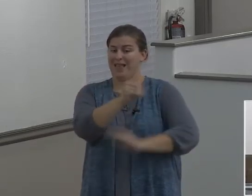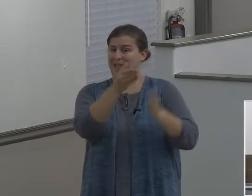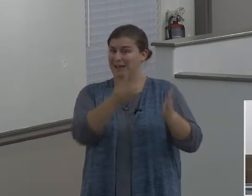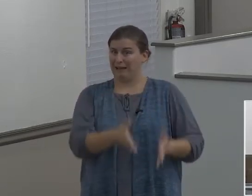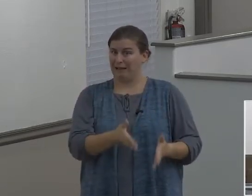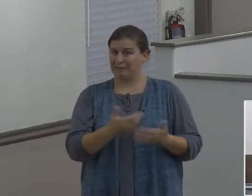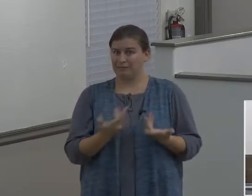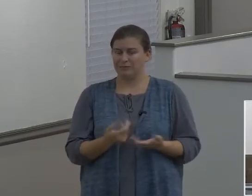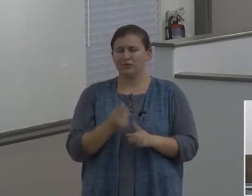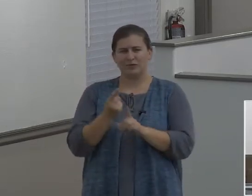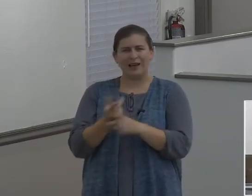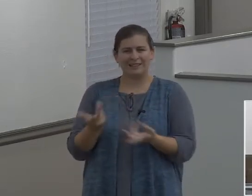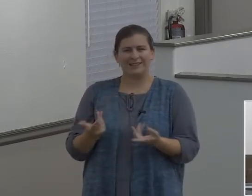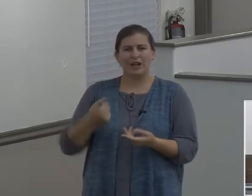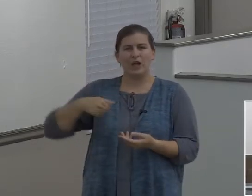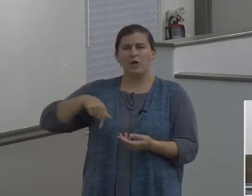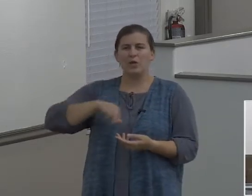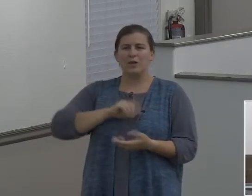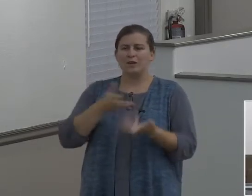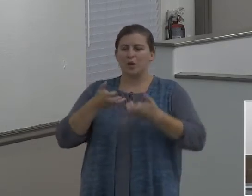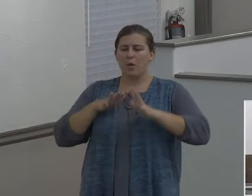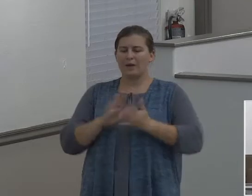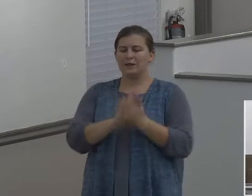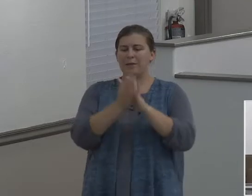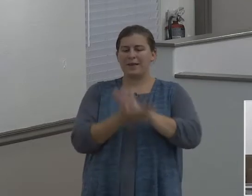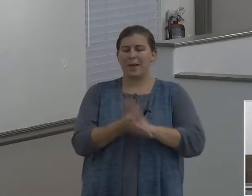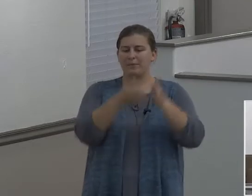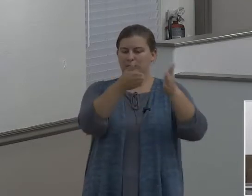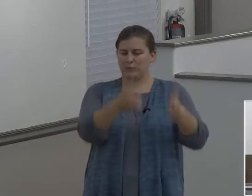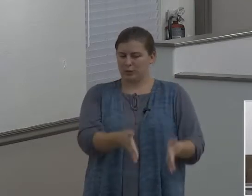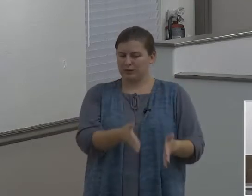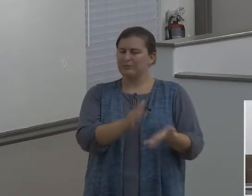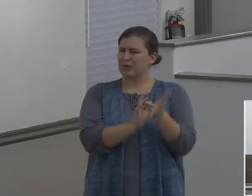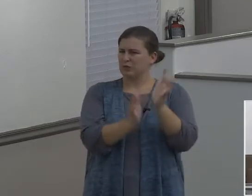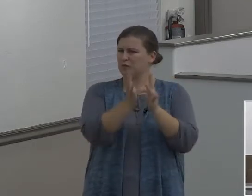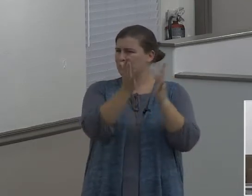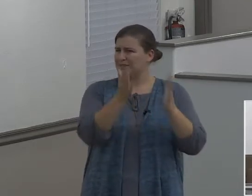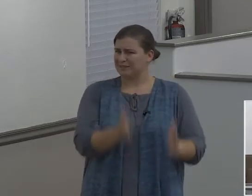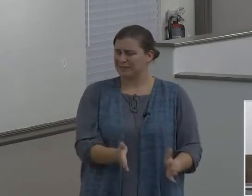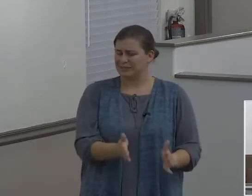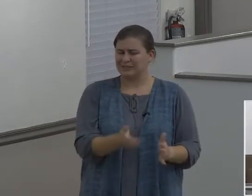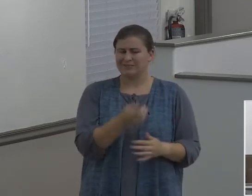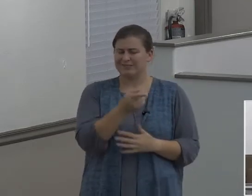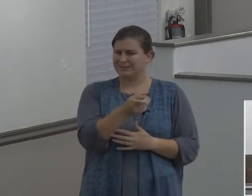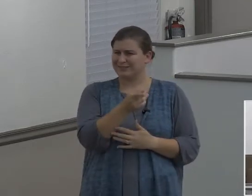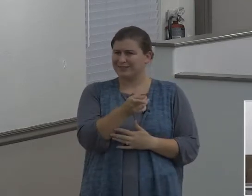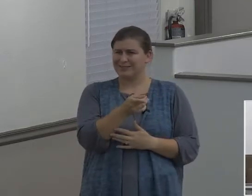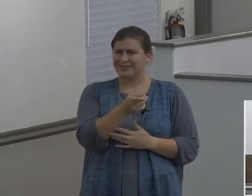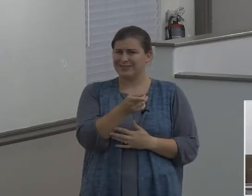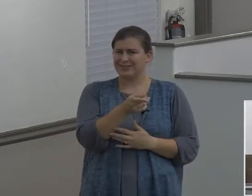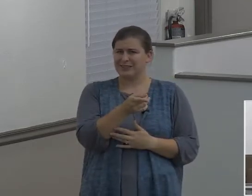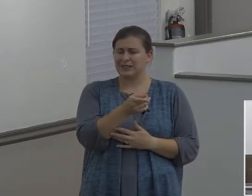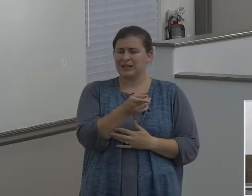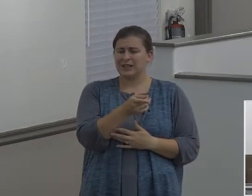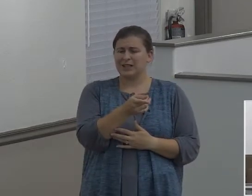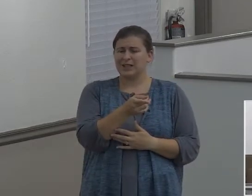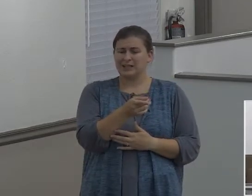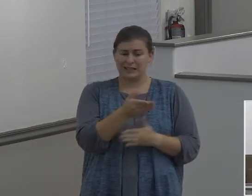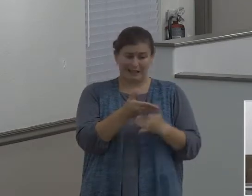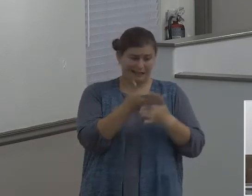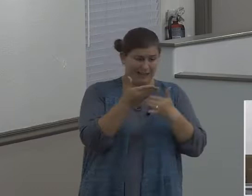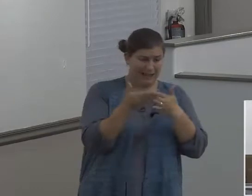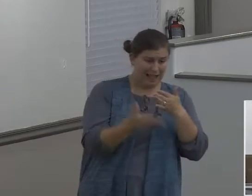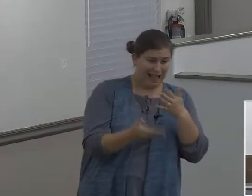Don't be the Christian who ends up all their influence